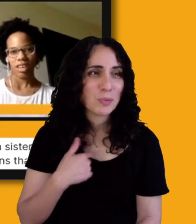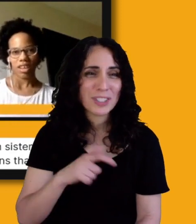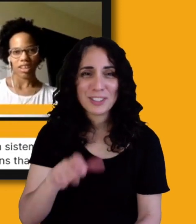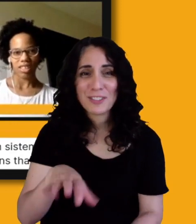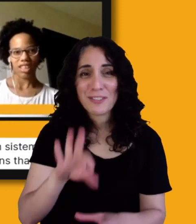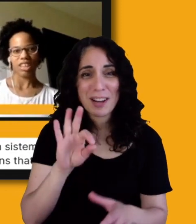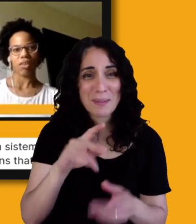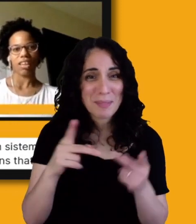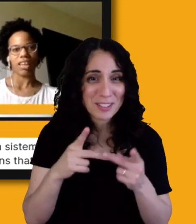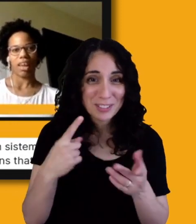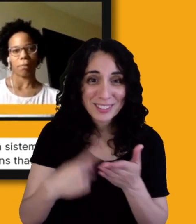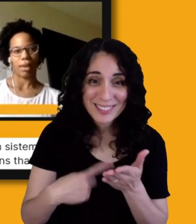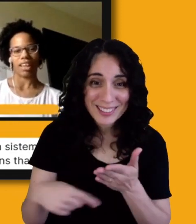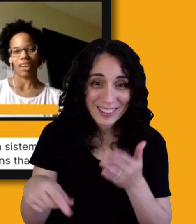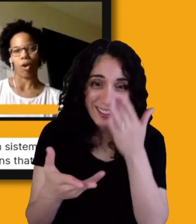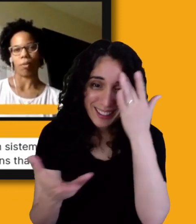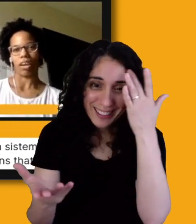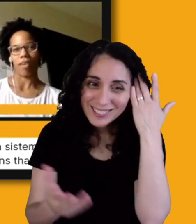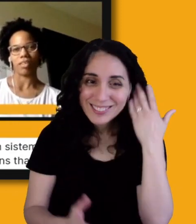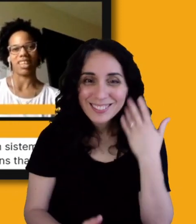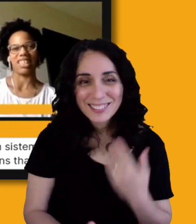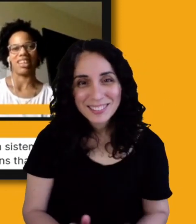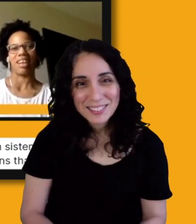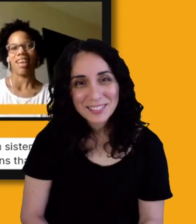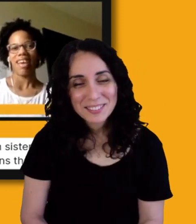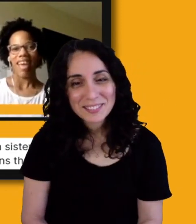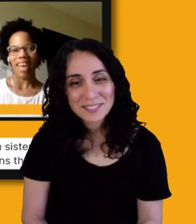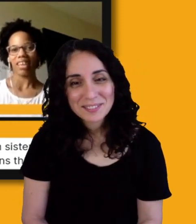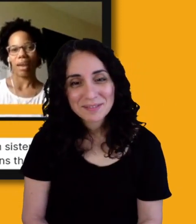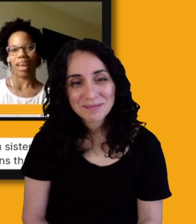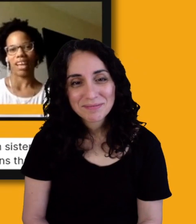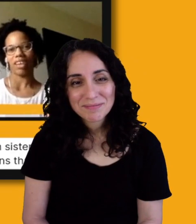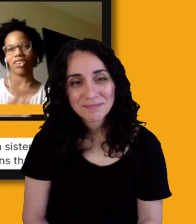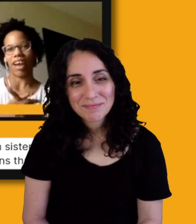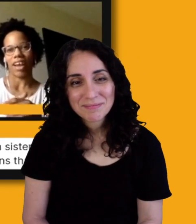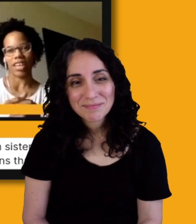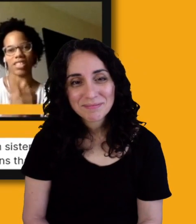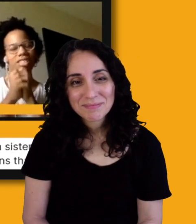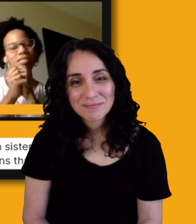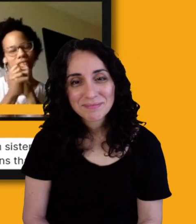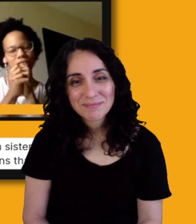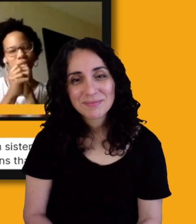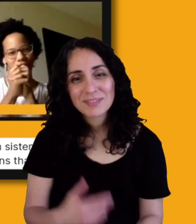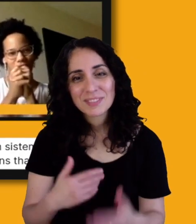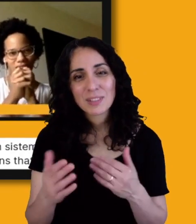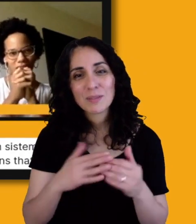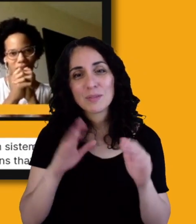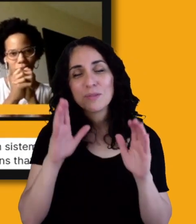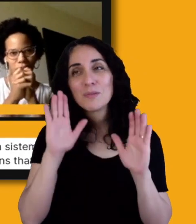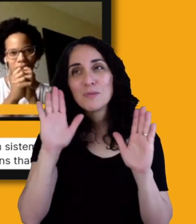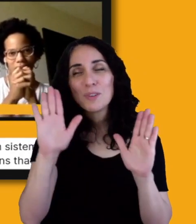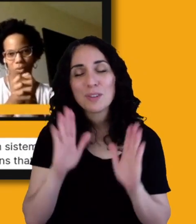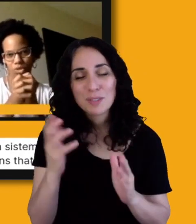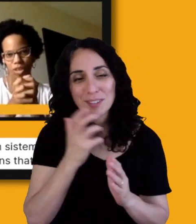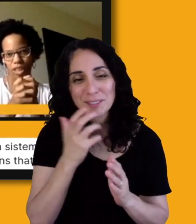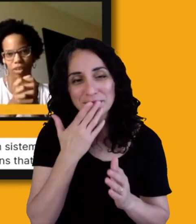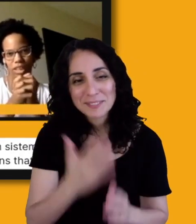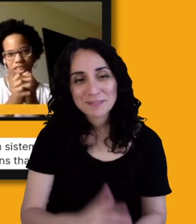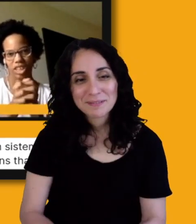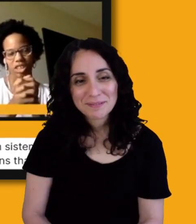We can really, like, make it an open conversation. Anyway, you guys, this was awesome. Thank you very much. It was really